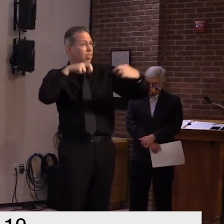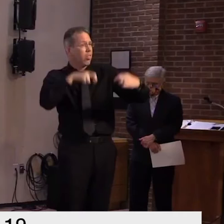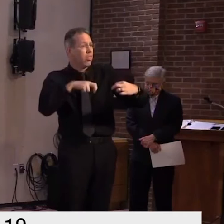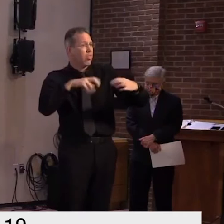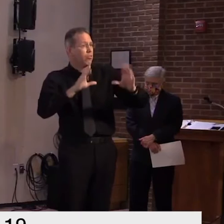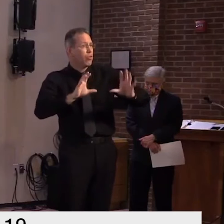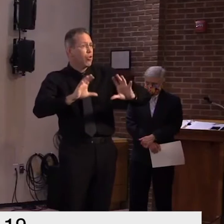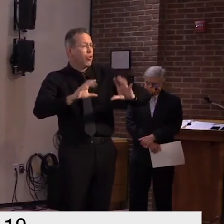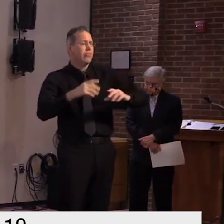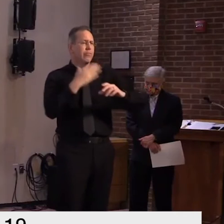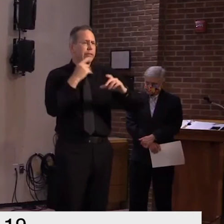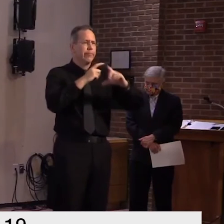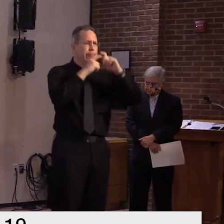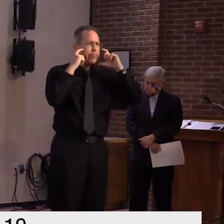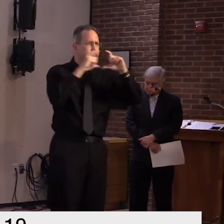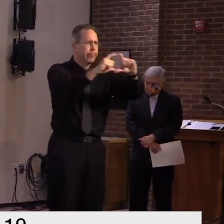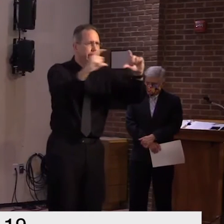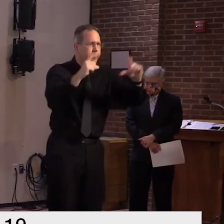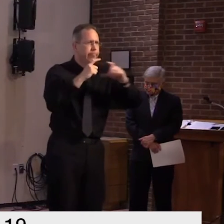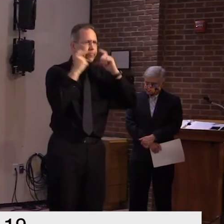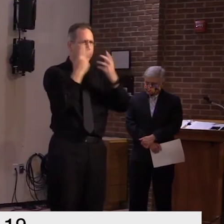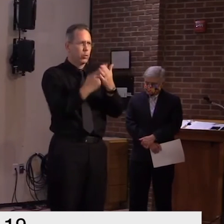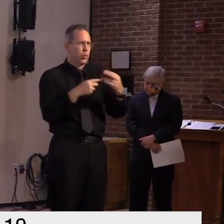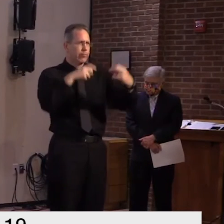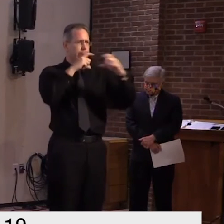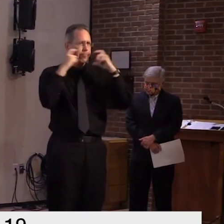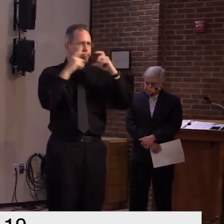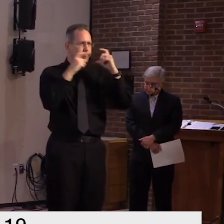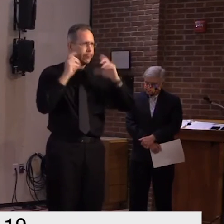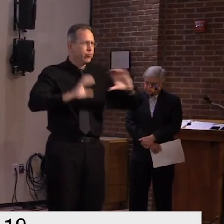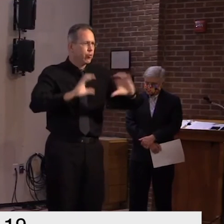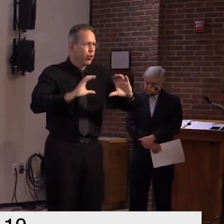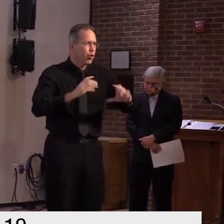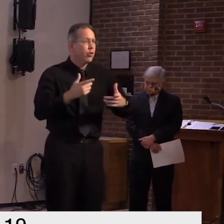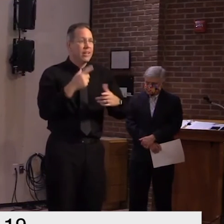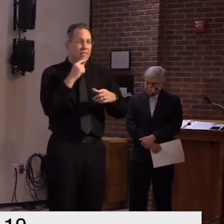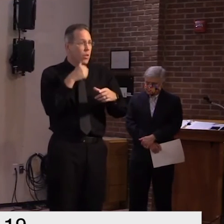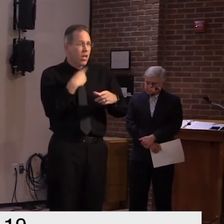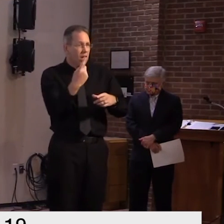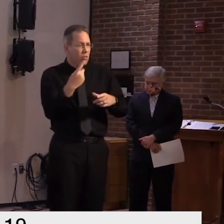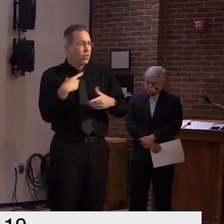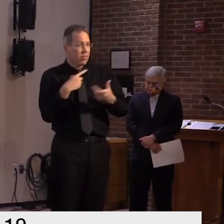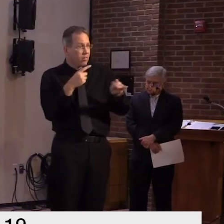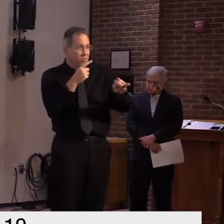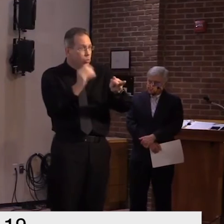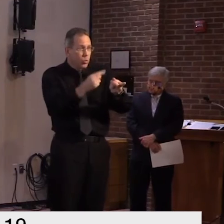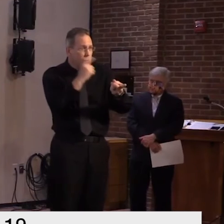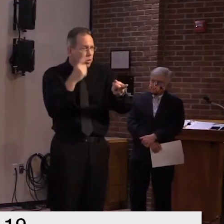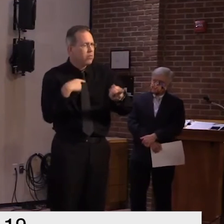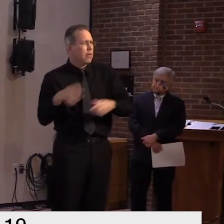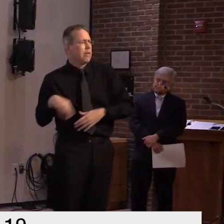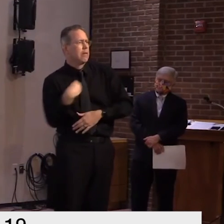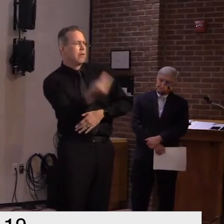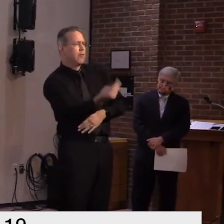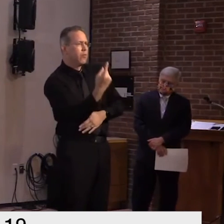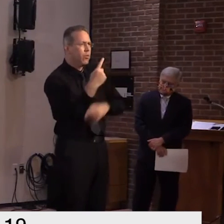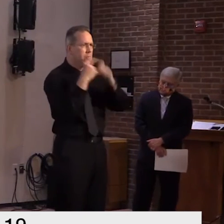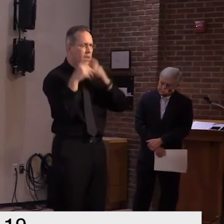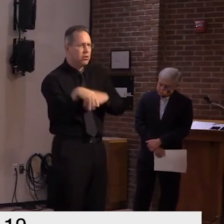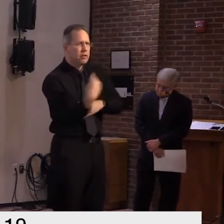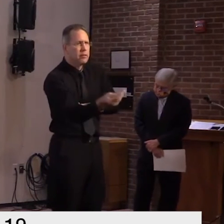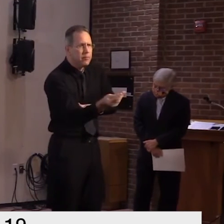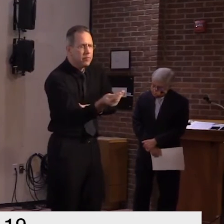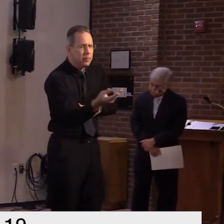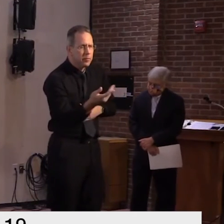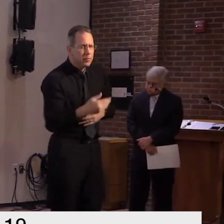supply masks to the public so they do not have one available the ace of loomer building is an interesting building it's one we recently